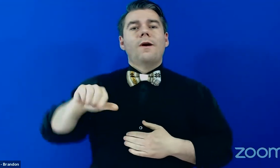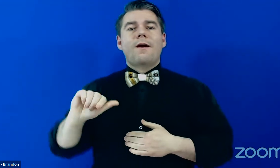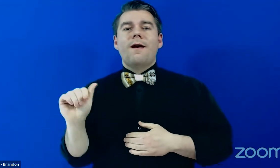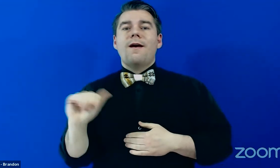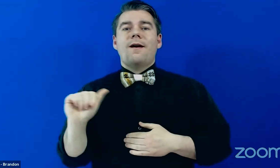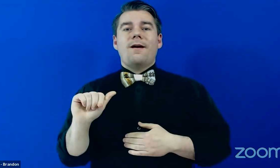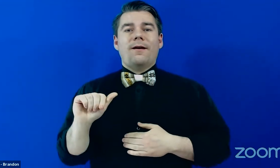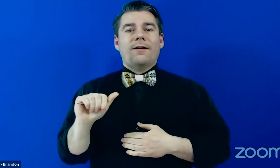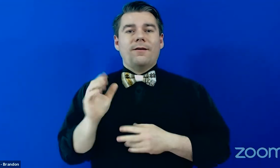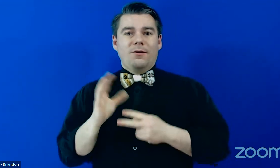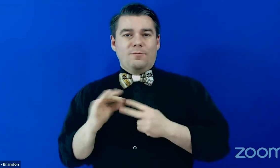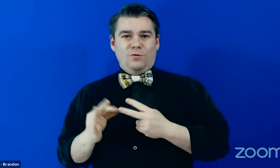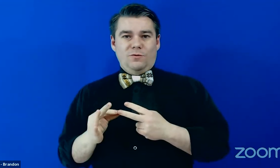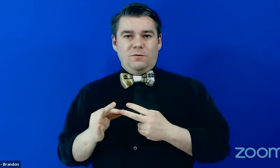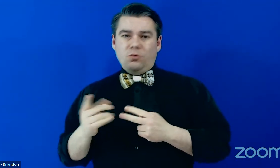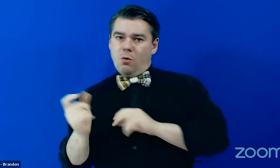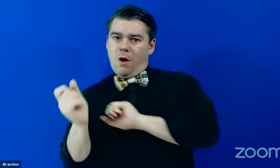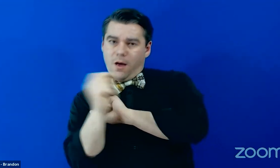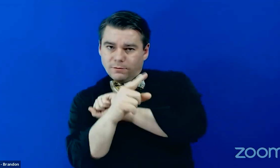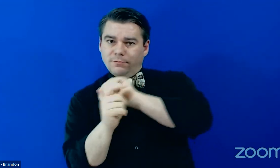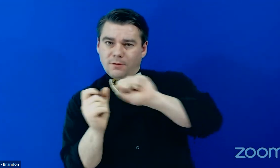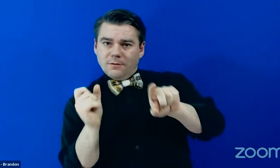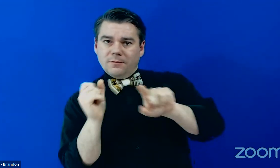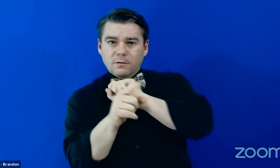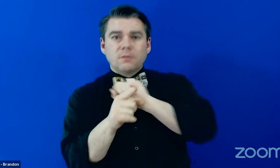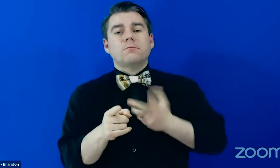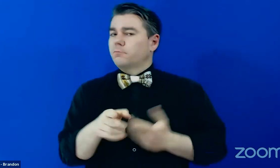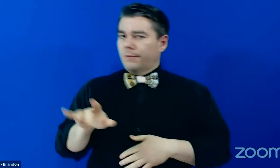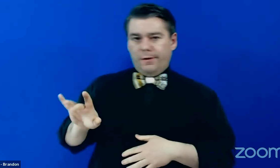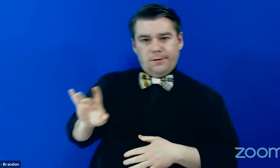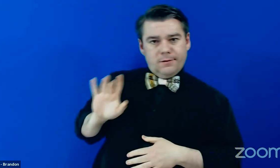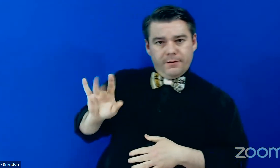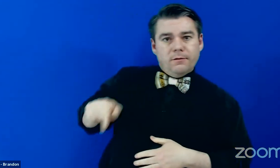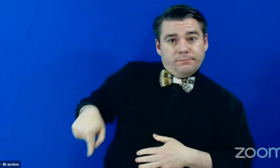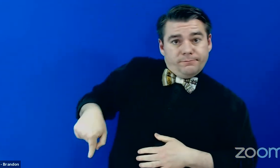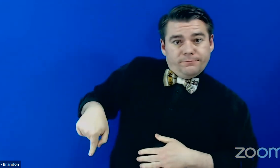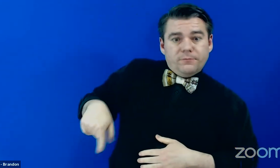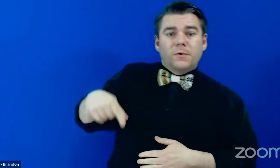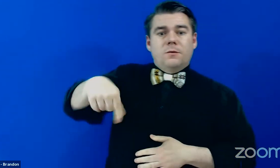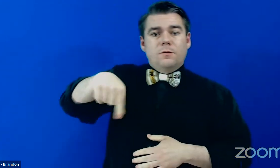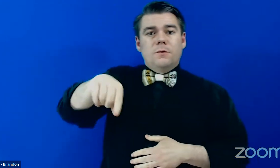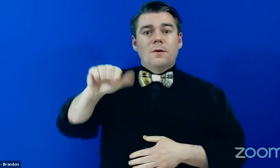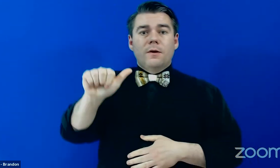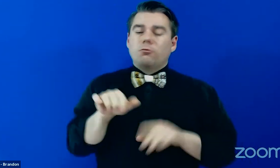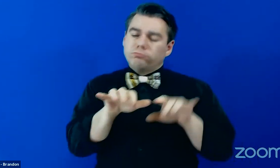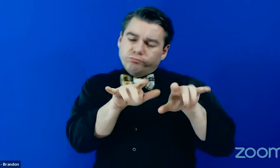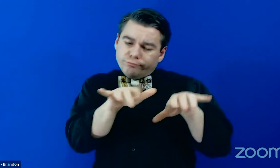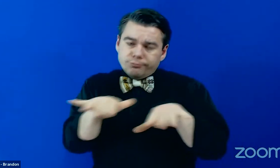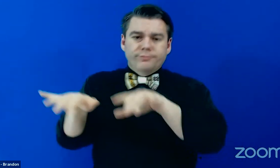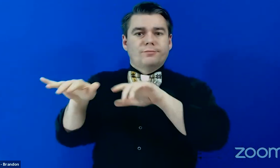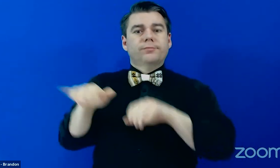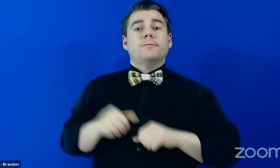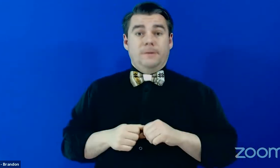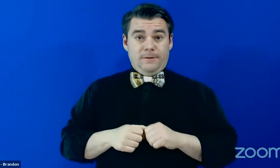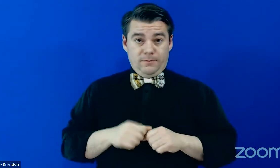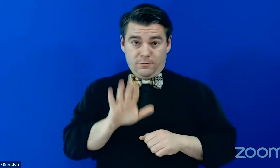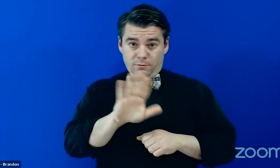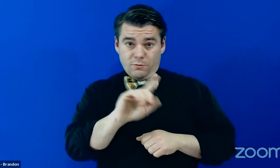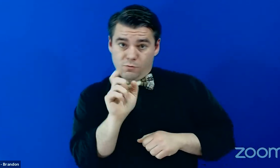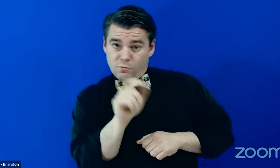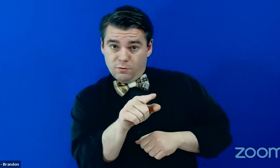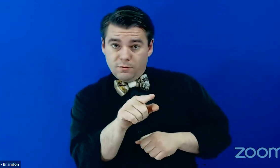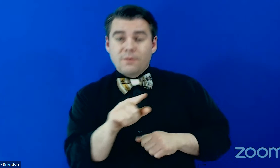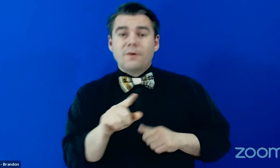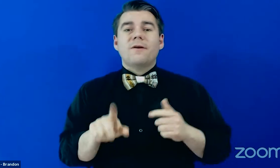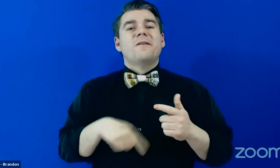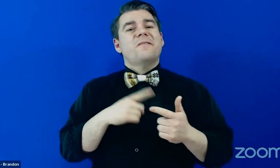So that's down here at the bottom of the screen. Just click on Q and A, enter in your question. Uh, and then we have,